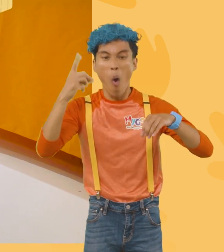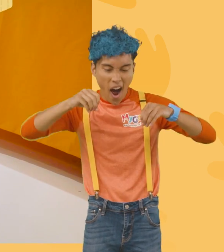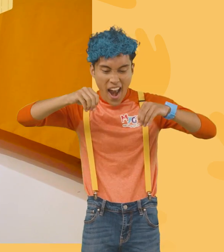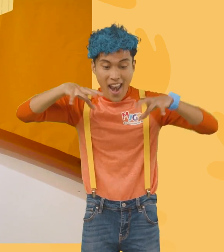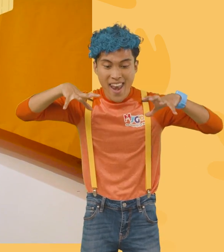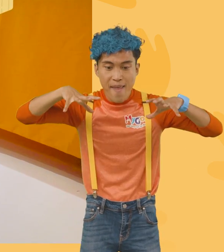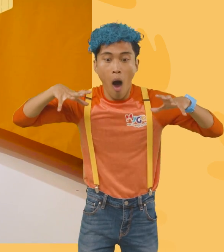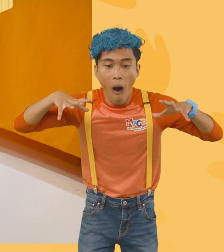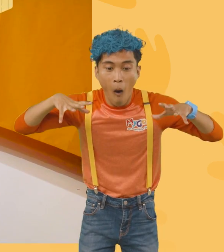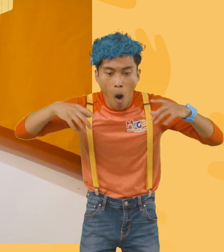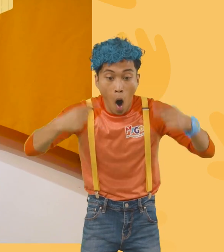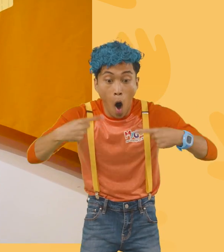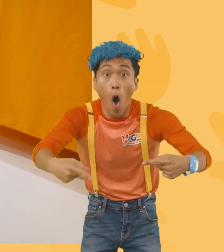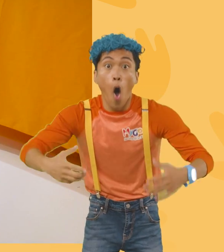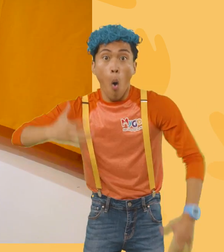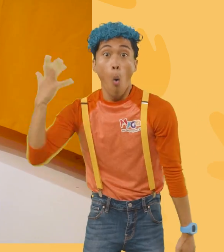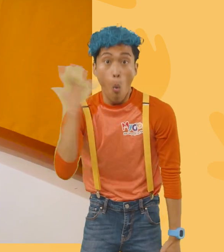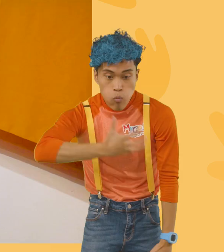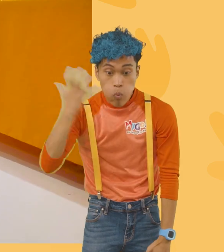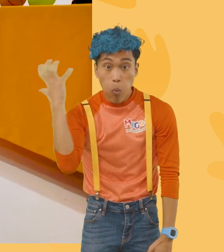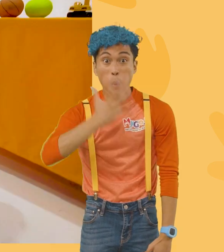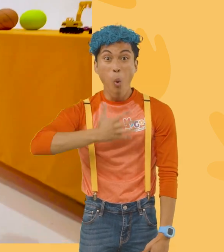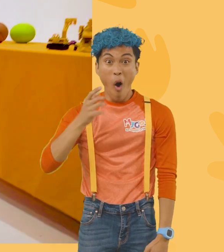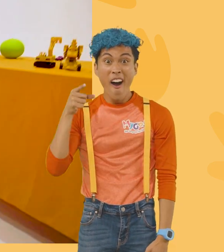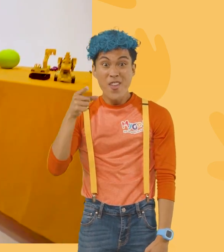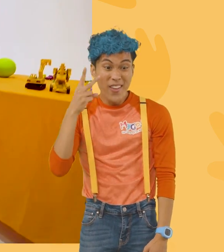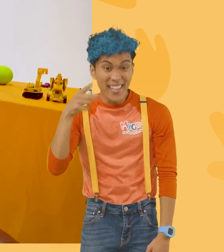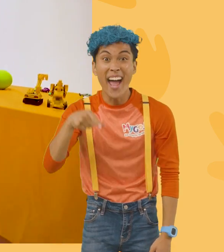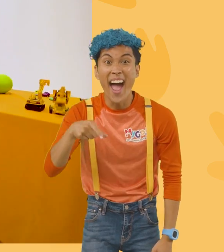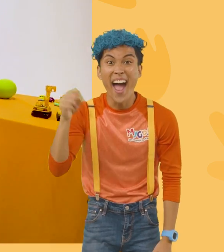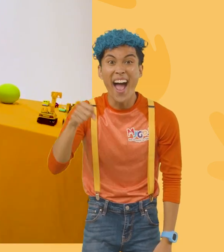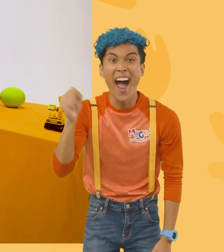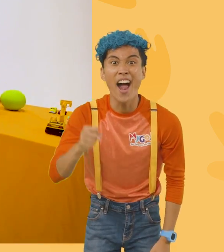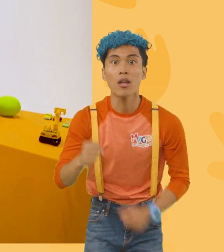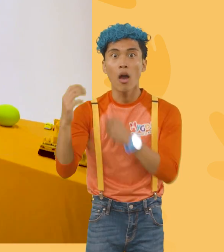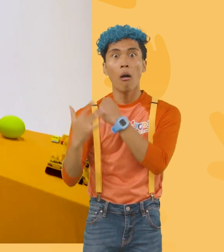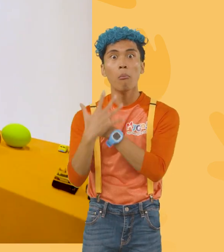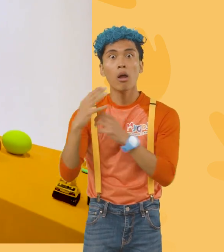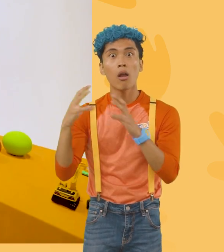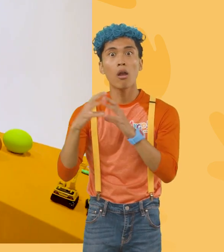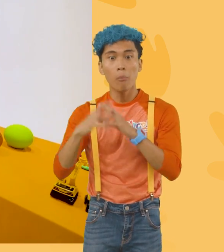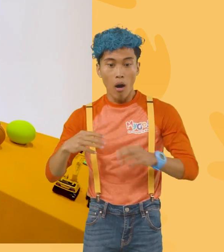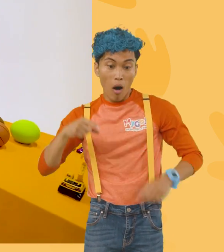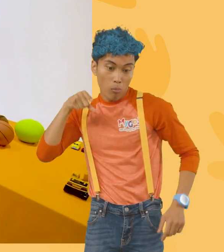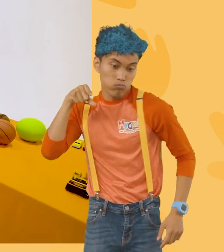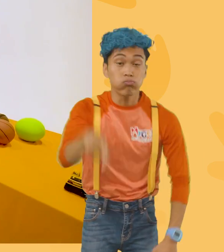one. Whoa! Did you see that? Yeah! The beach ball went to the bottom first.